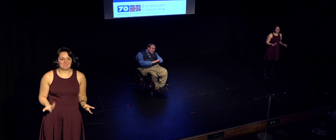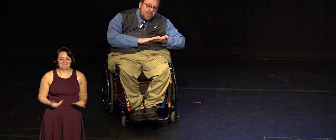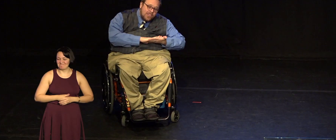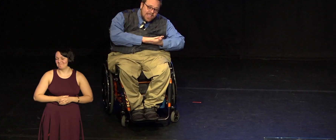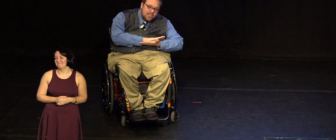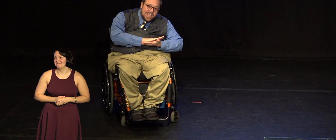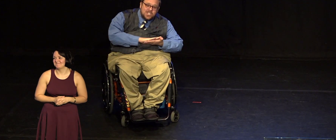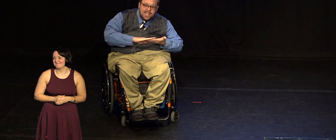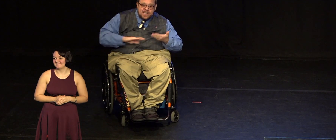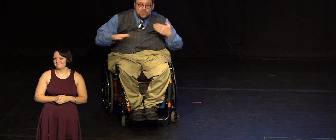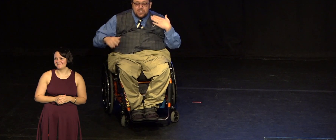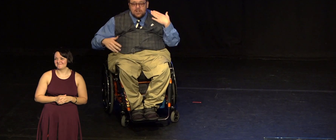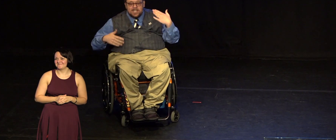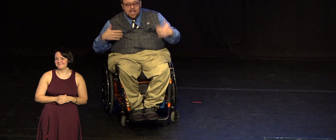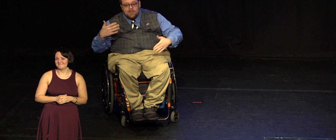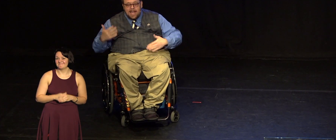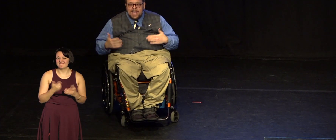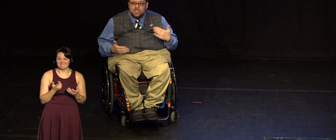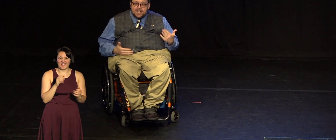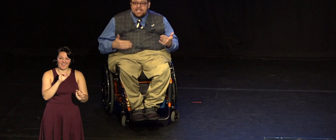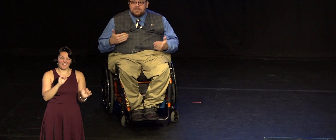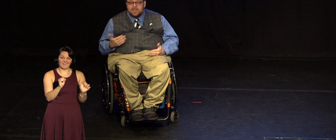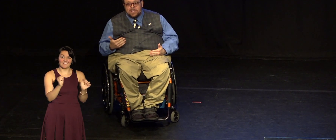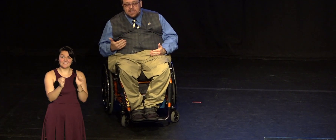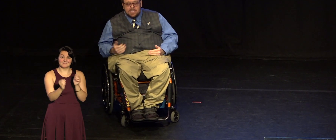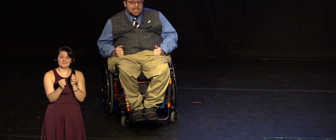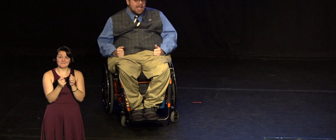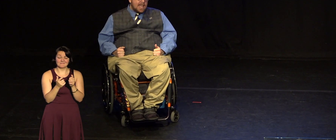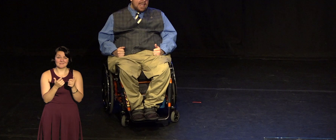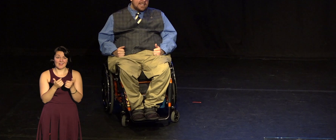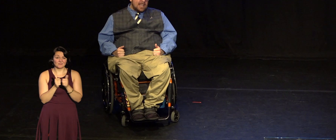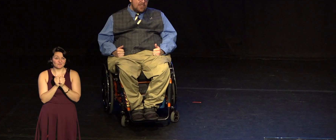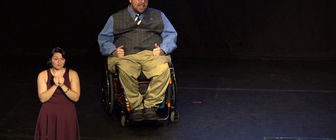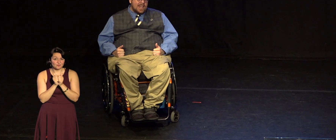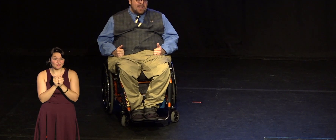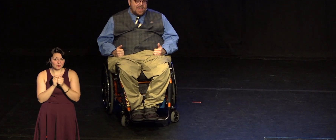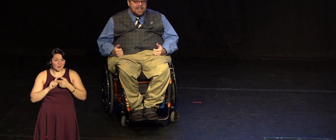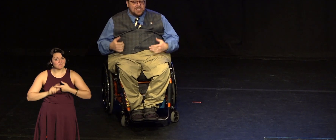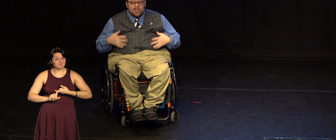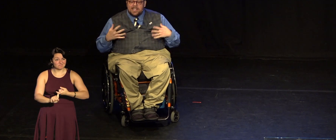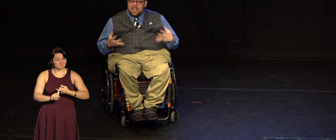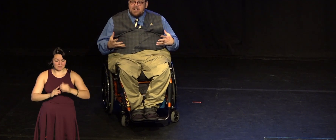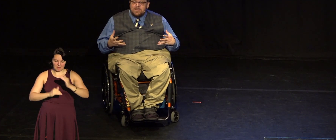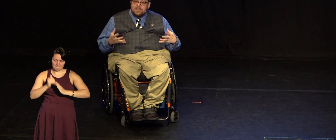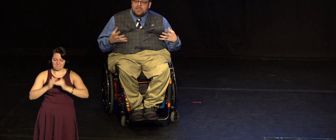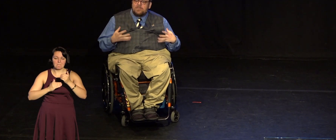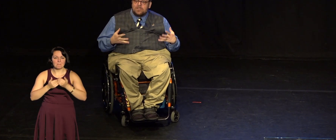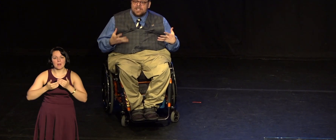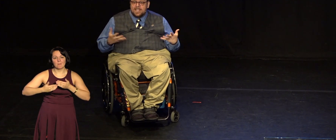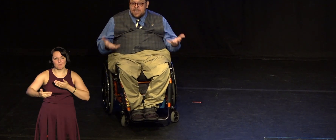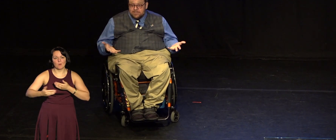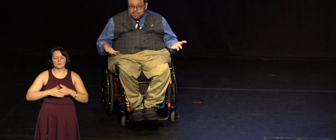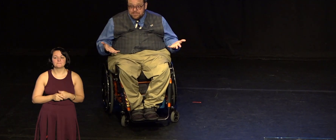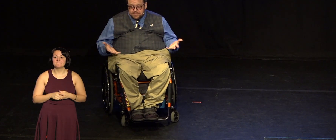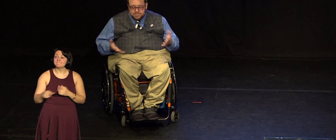But I think that change will start to come as trust is built. And I think a lot of that is going to come from